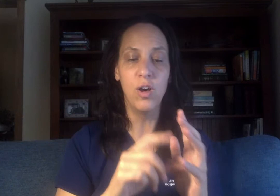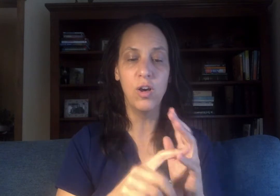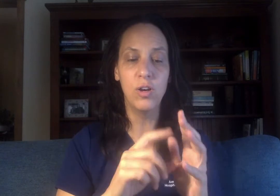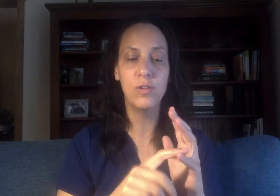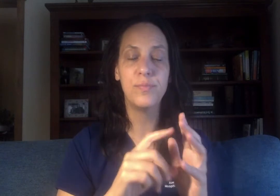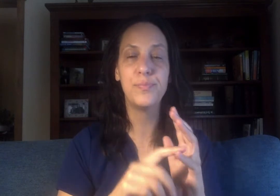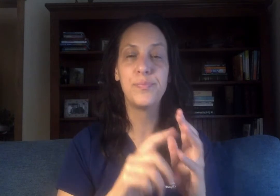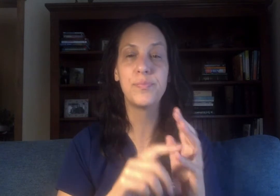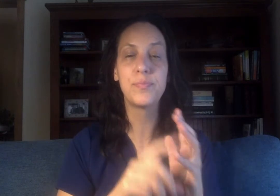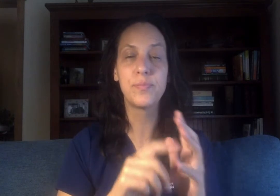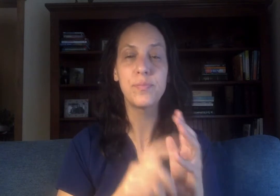Okay,